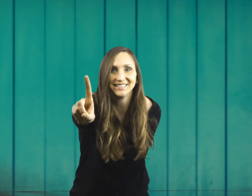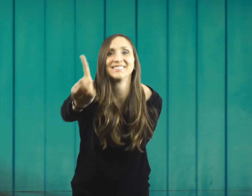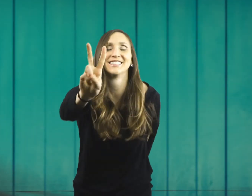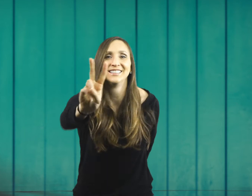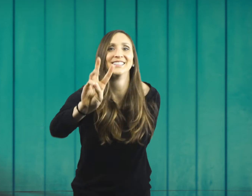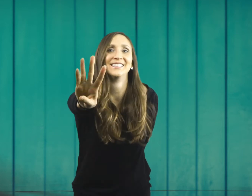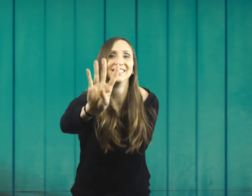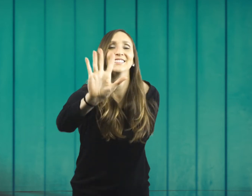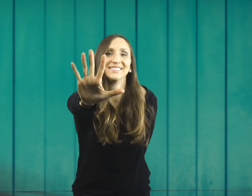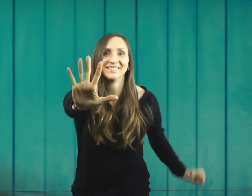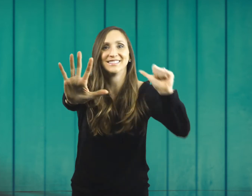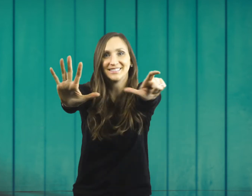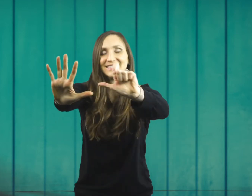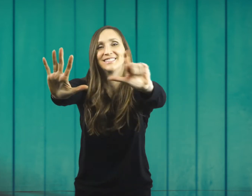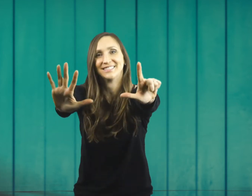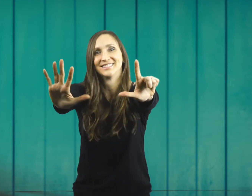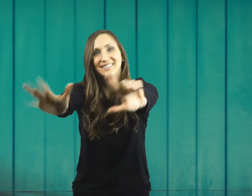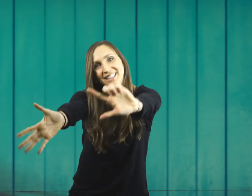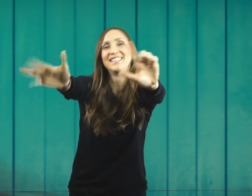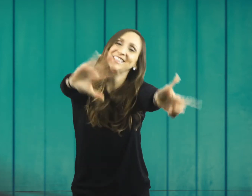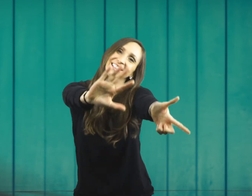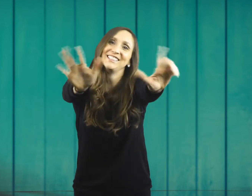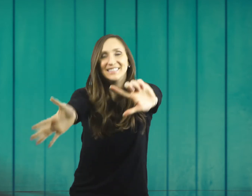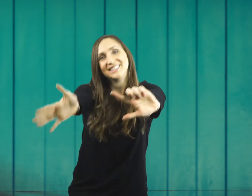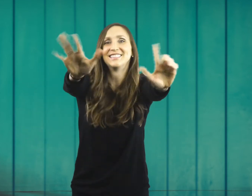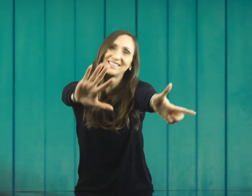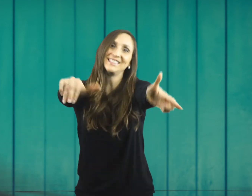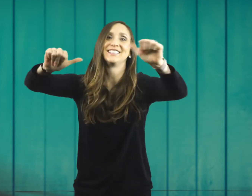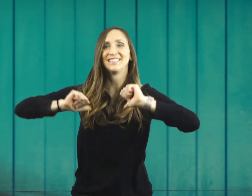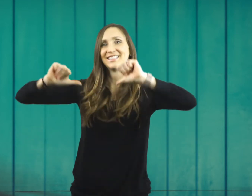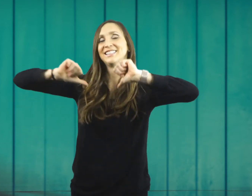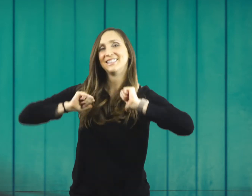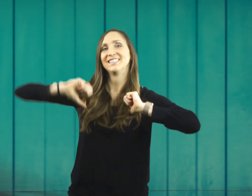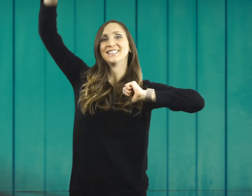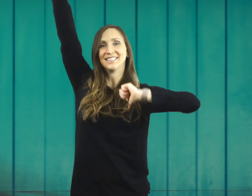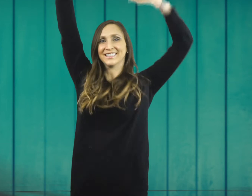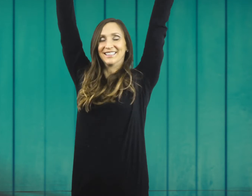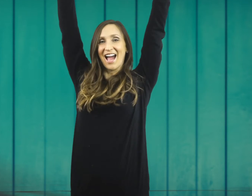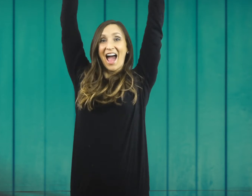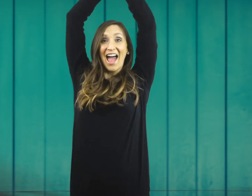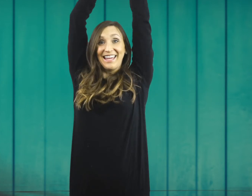two, three, four, five, six, seven days a week. I can count on God.